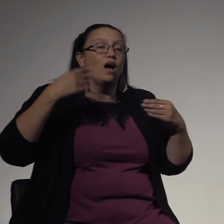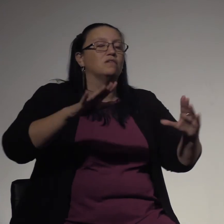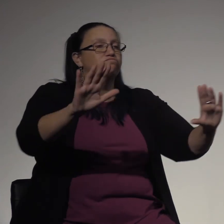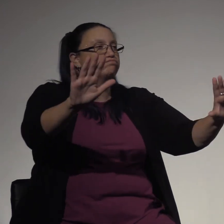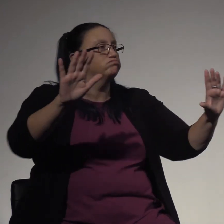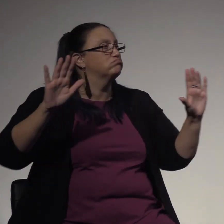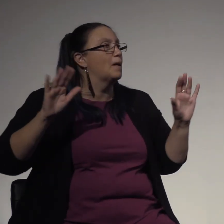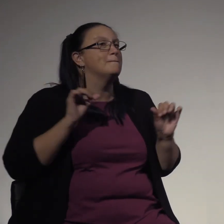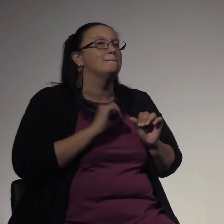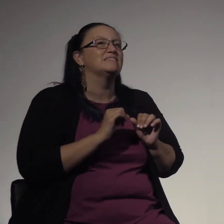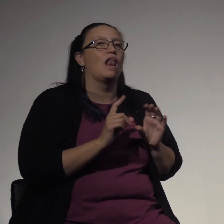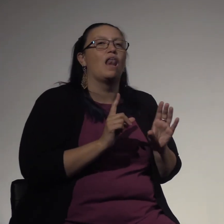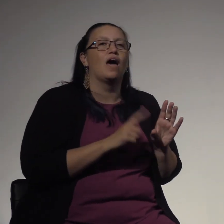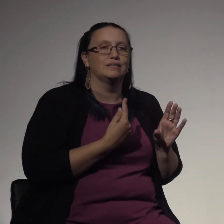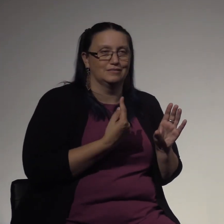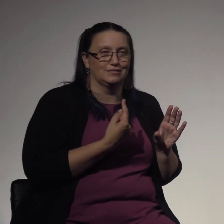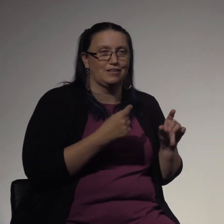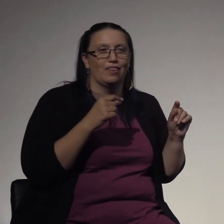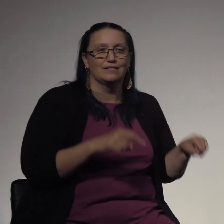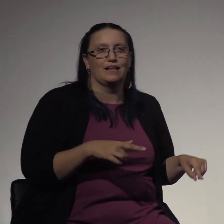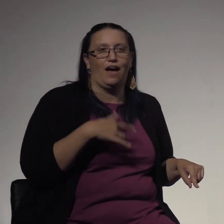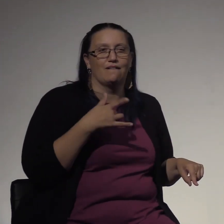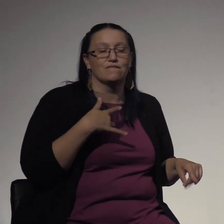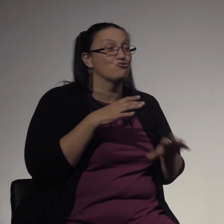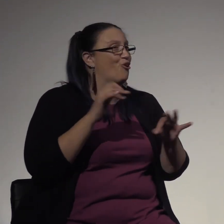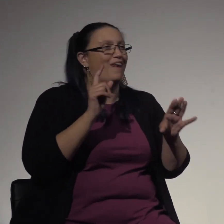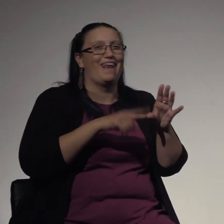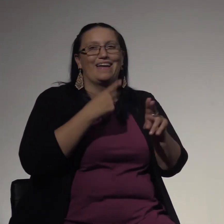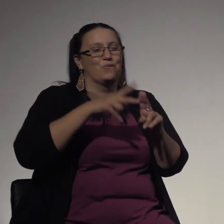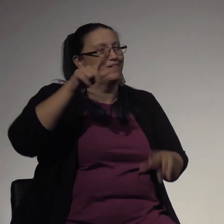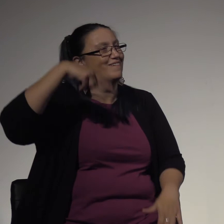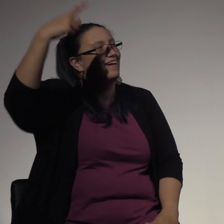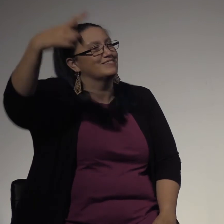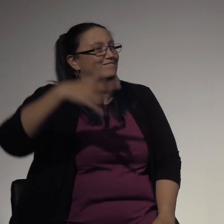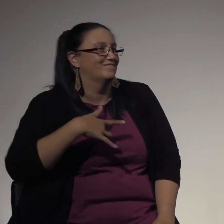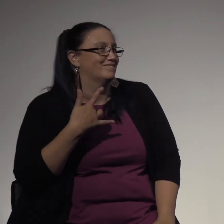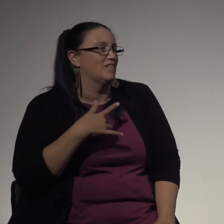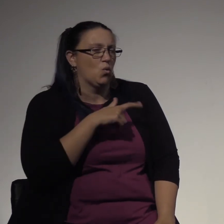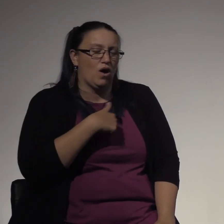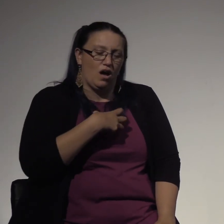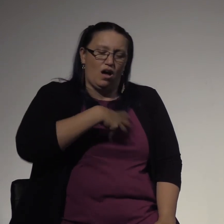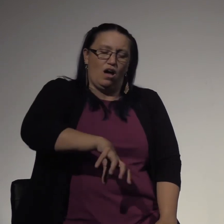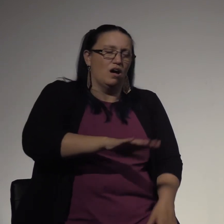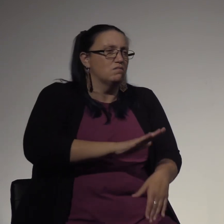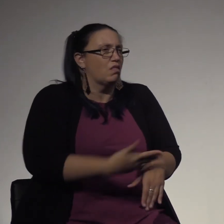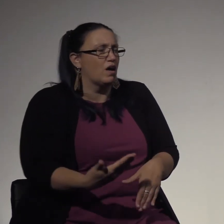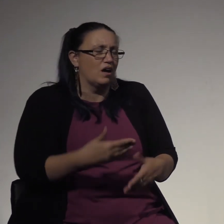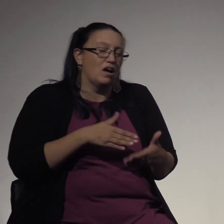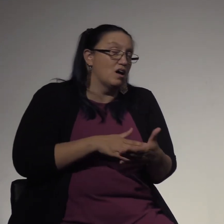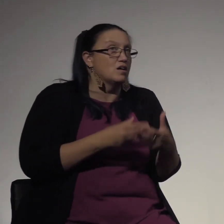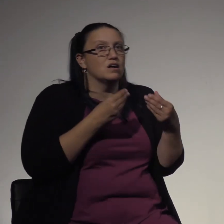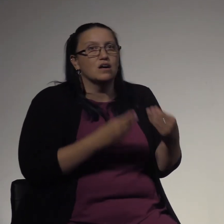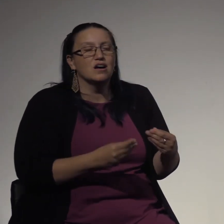better to be late in this life than the next. Our inconveniences are protecting us from different bodies of death.